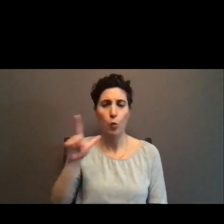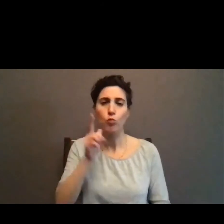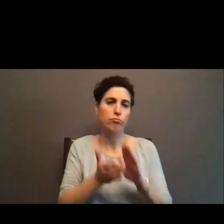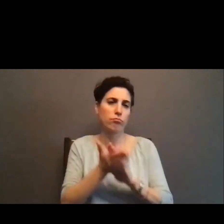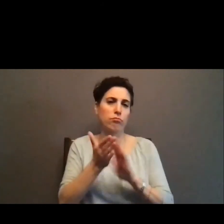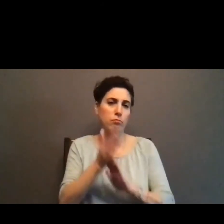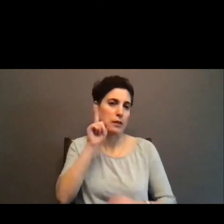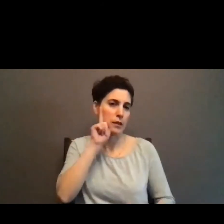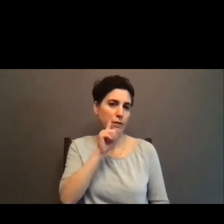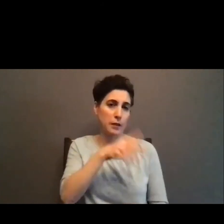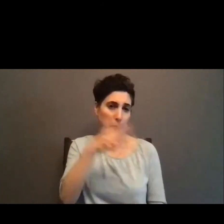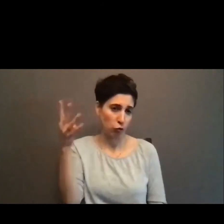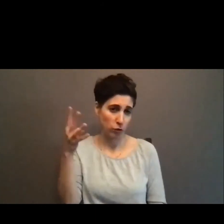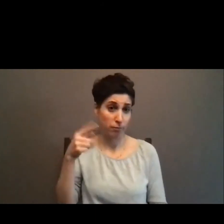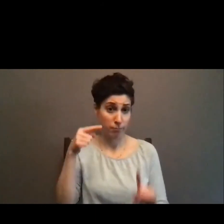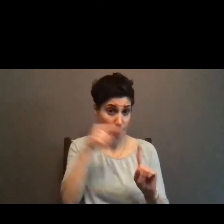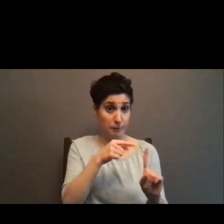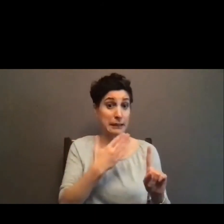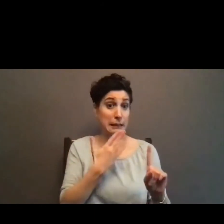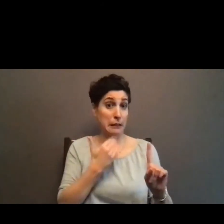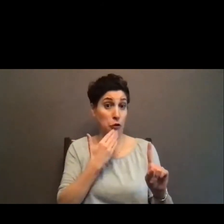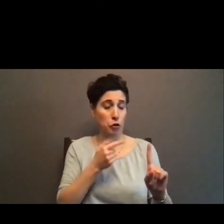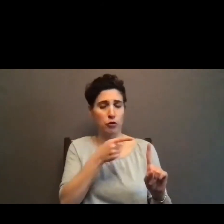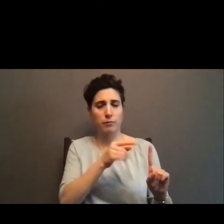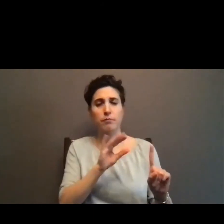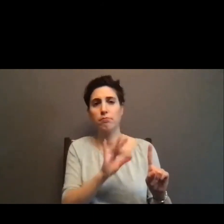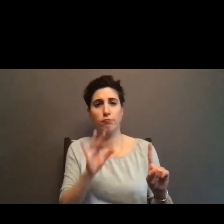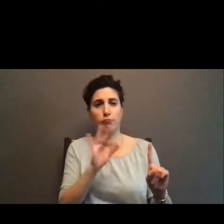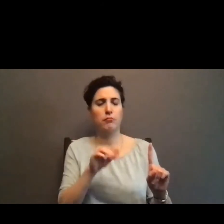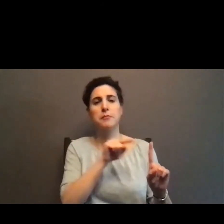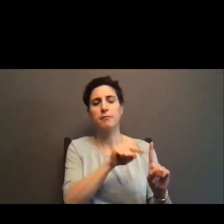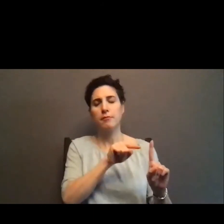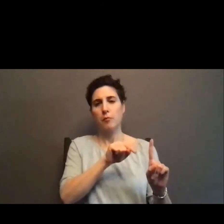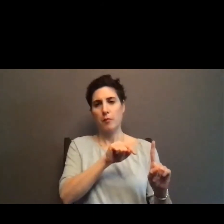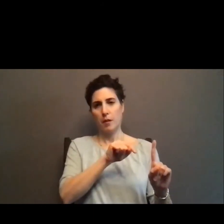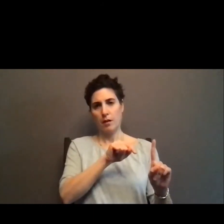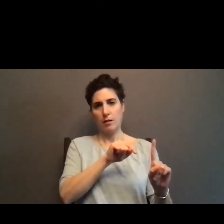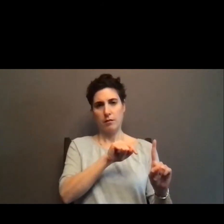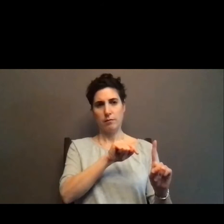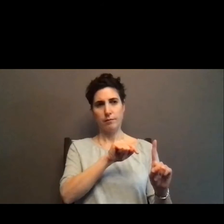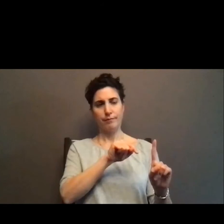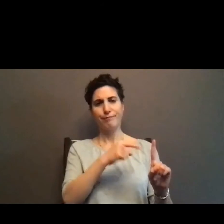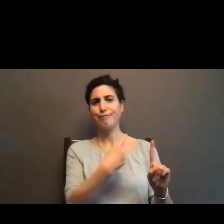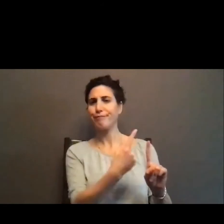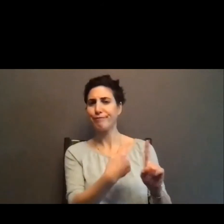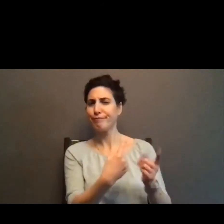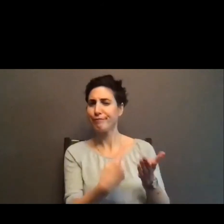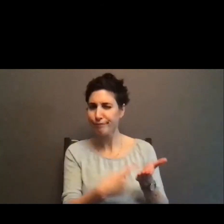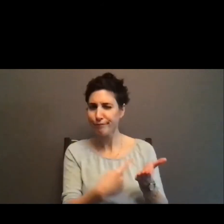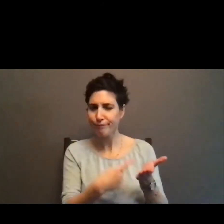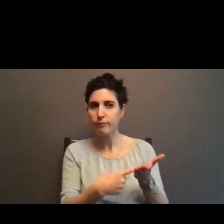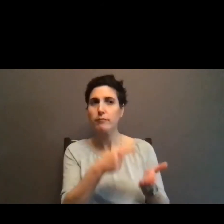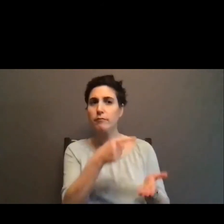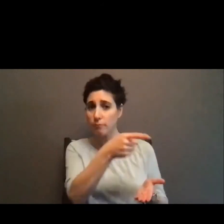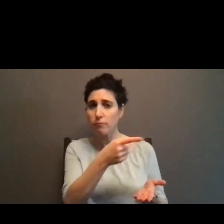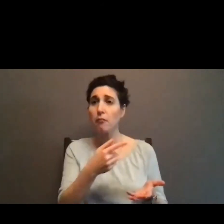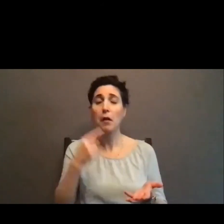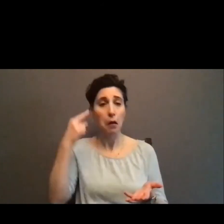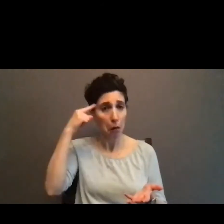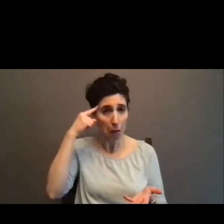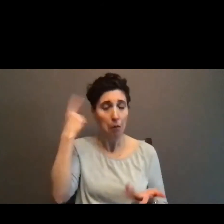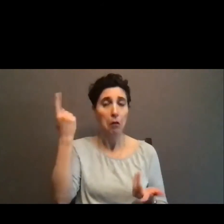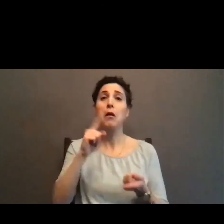talking to me about was, um, okay, talking about how we are thinking about translating